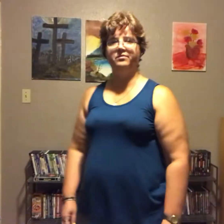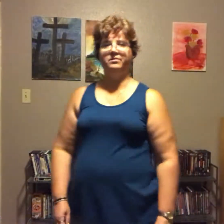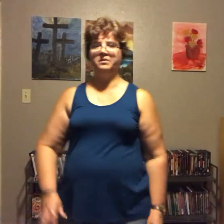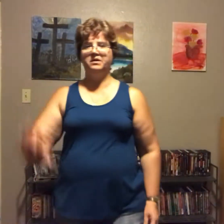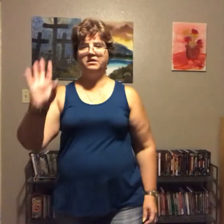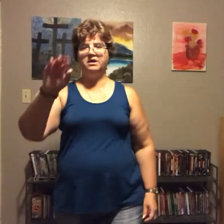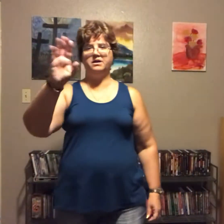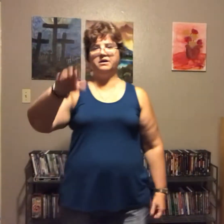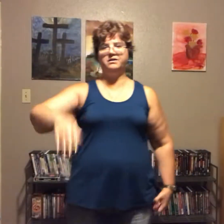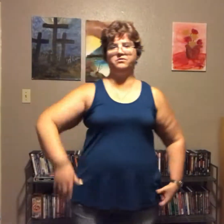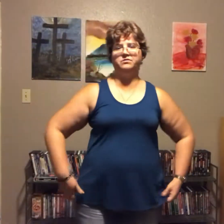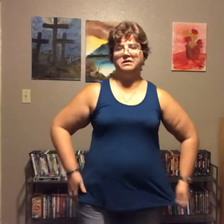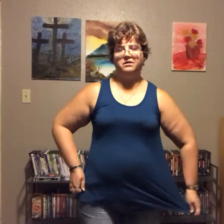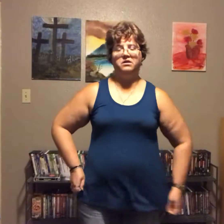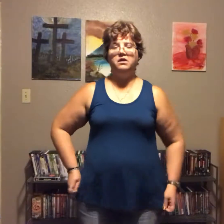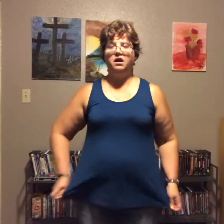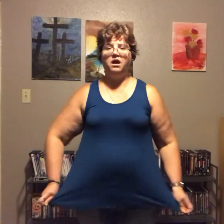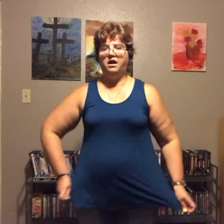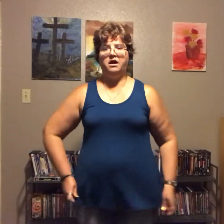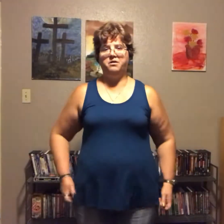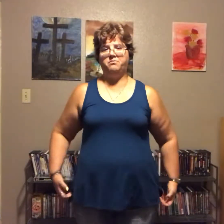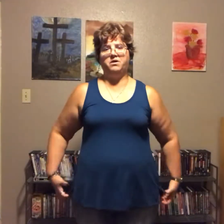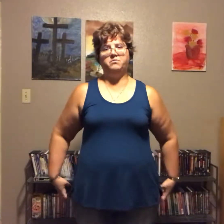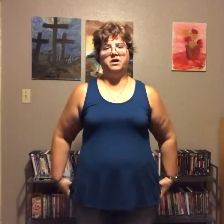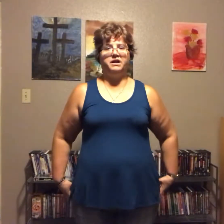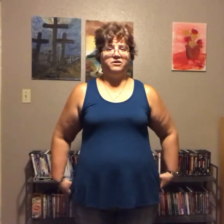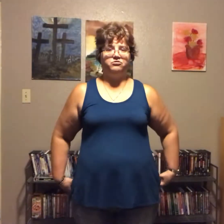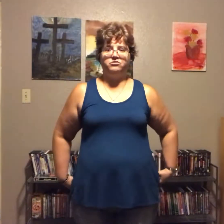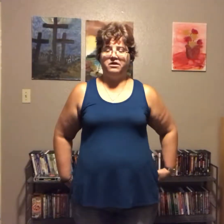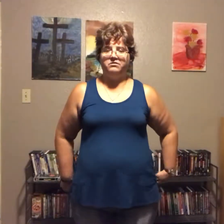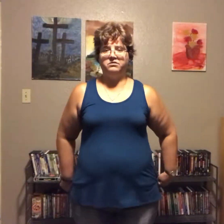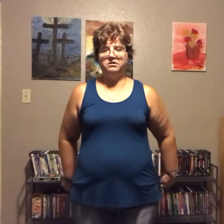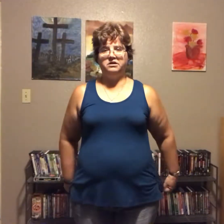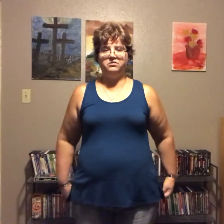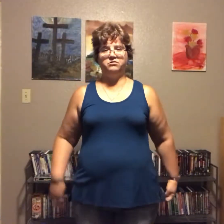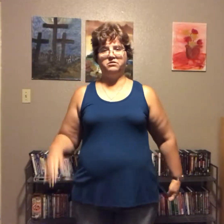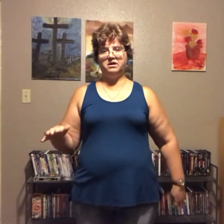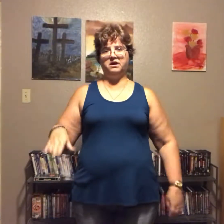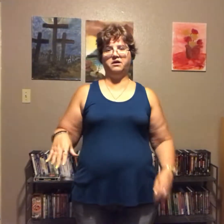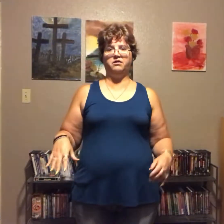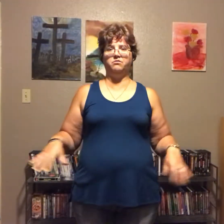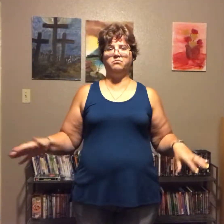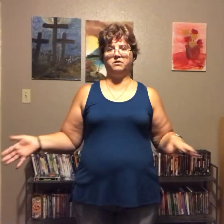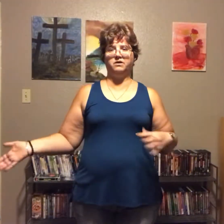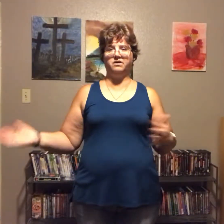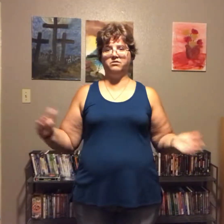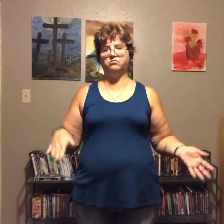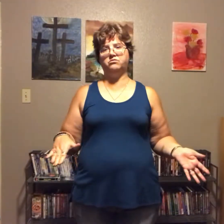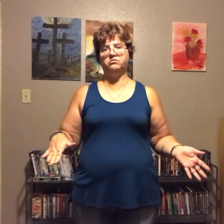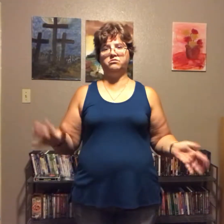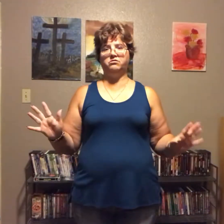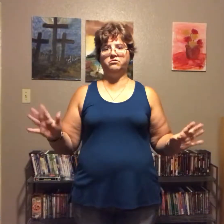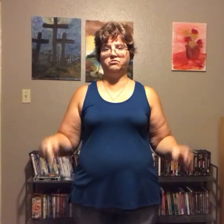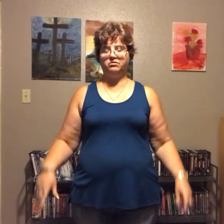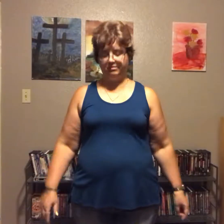hey guys and I'm not exercising again today because you know so